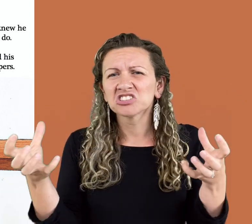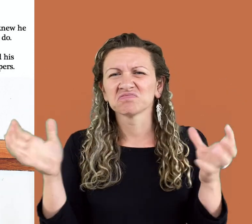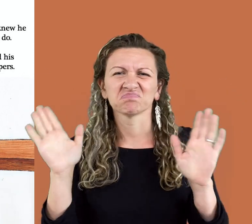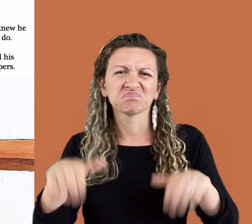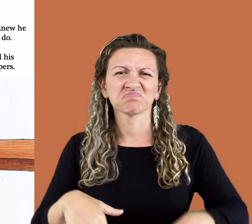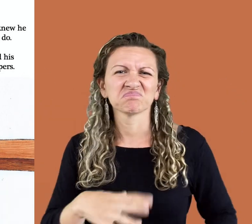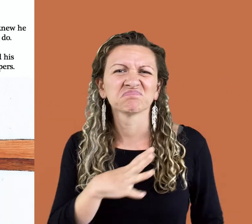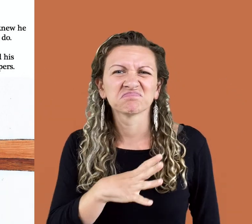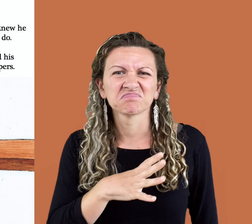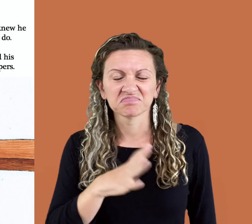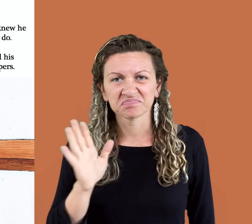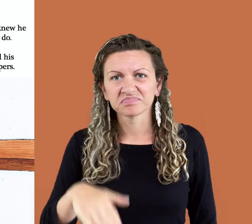else to do.